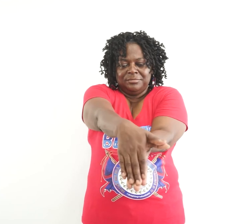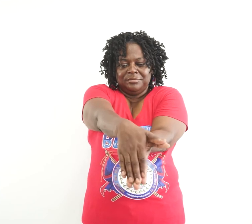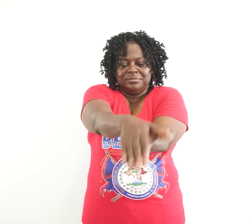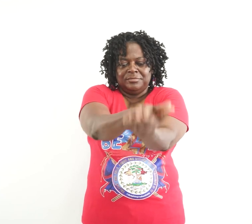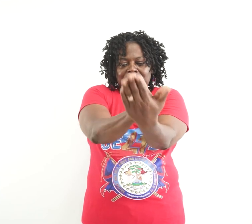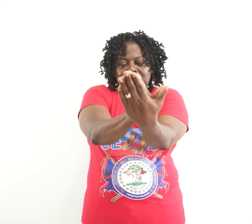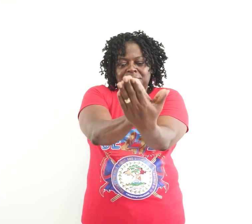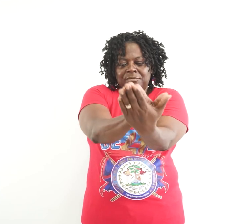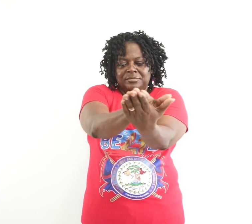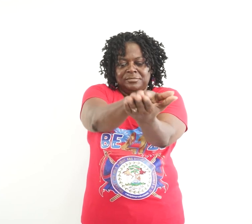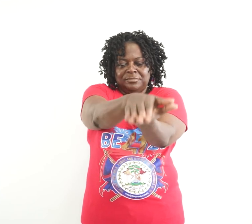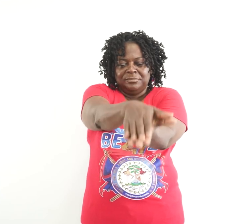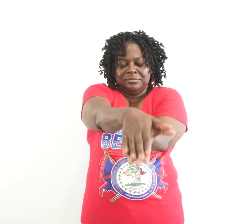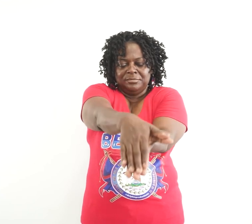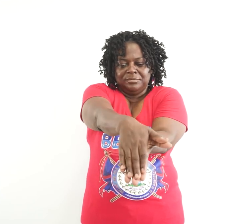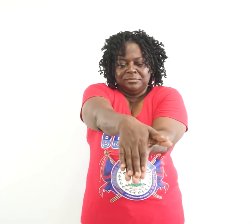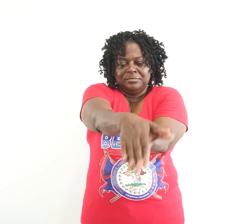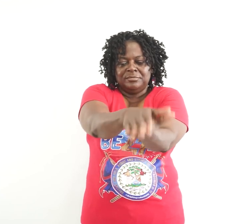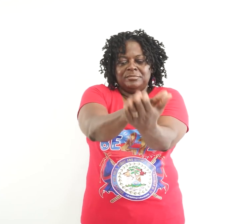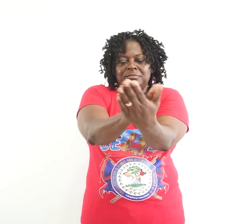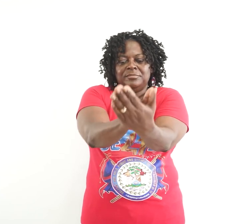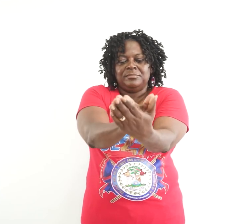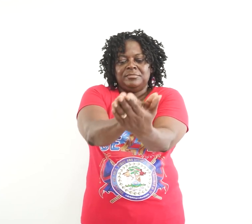Now change hands.